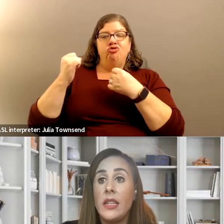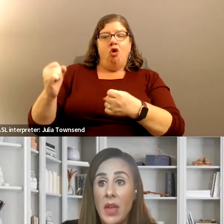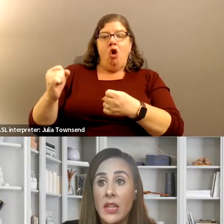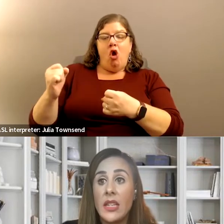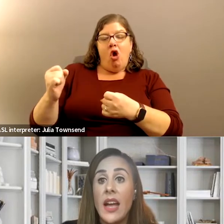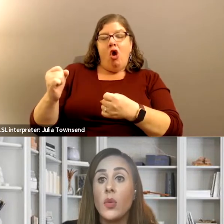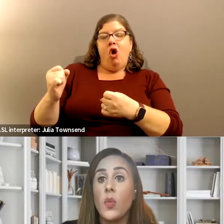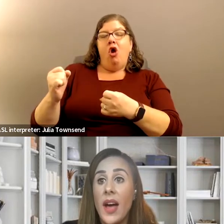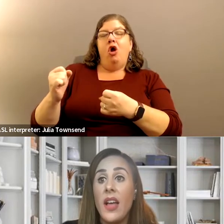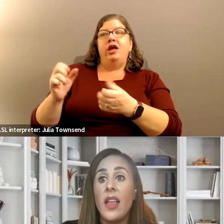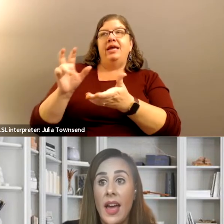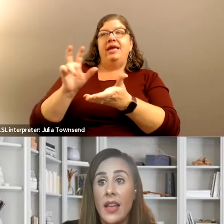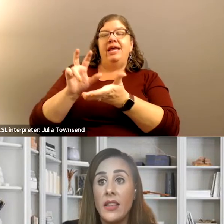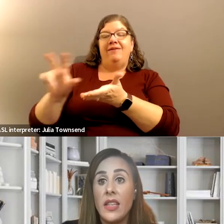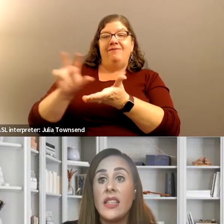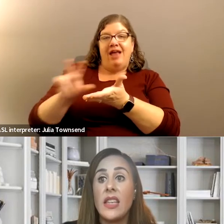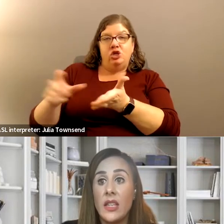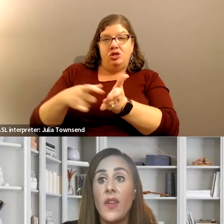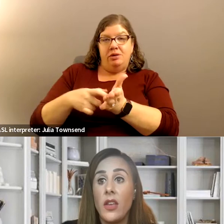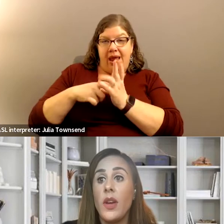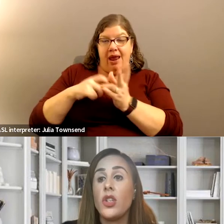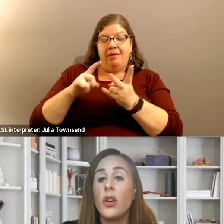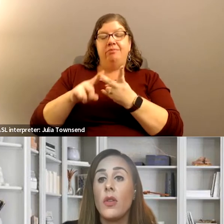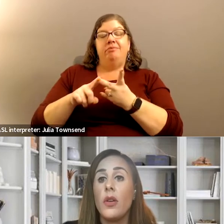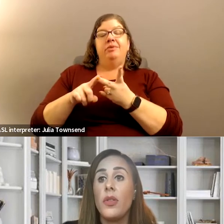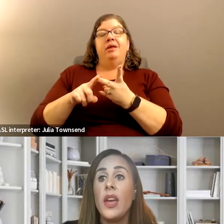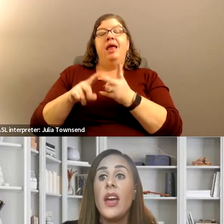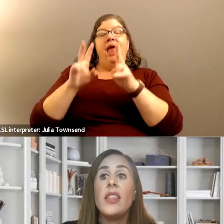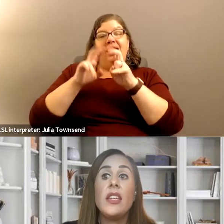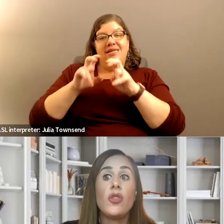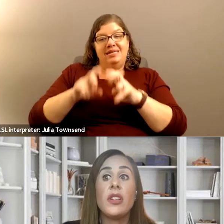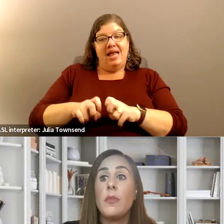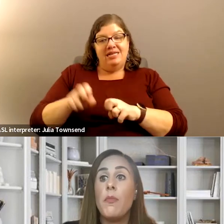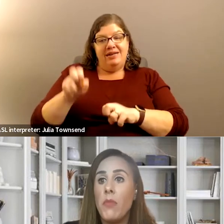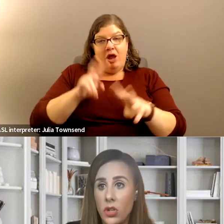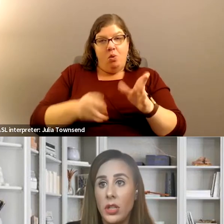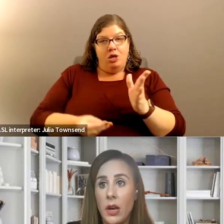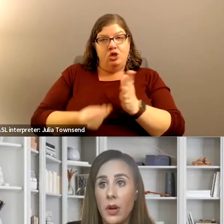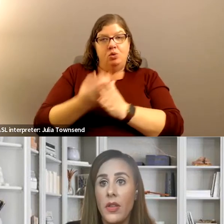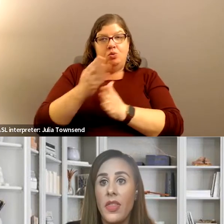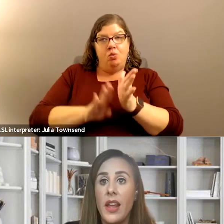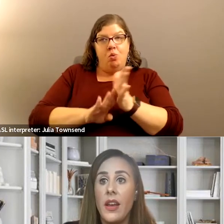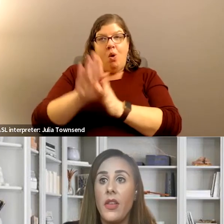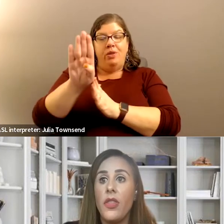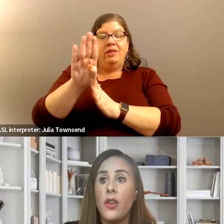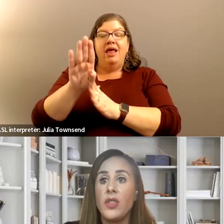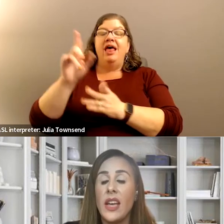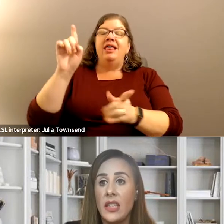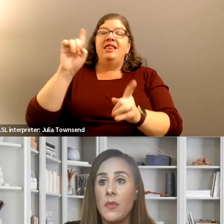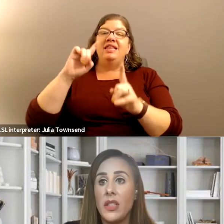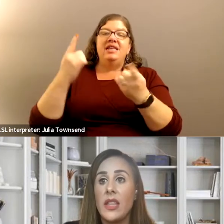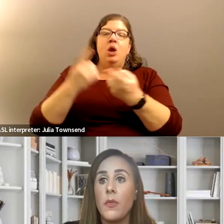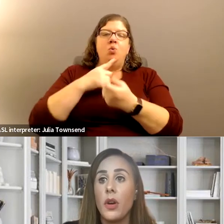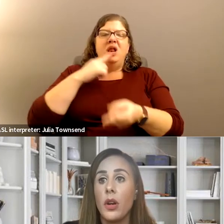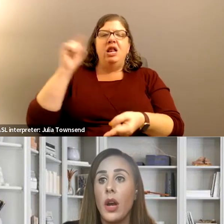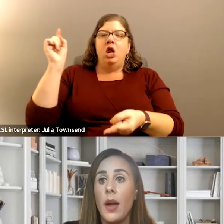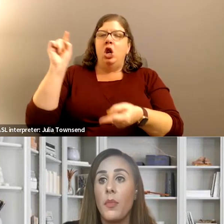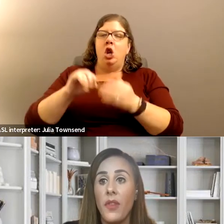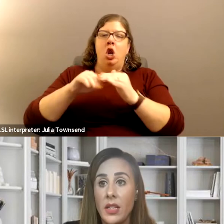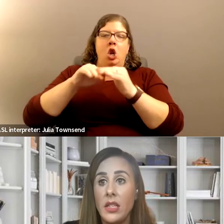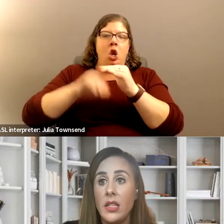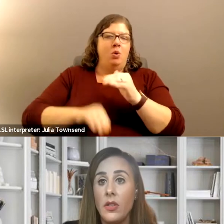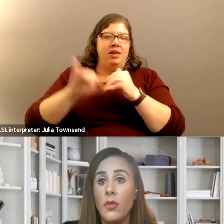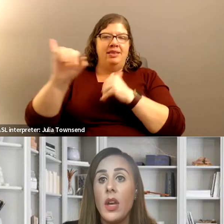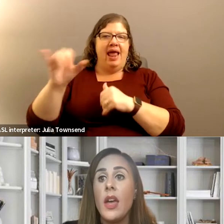demand, as well as assessed valuation growth, the district is much lower than those estimates that were